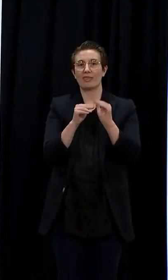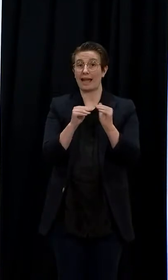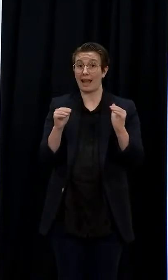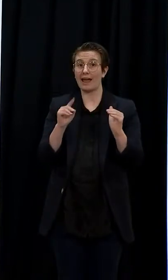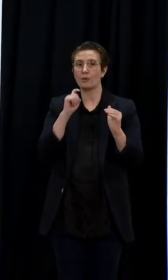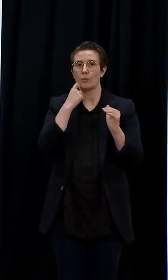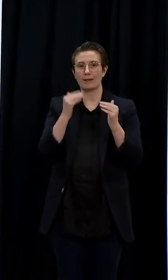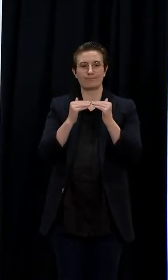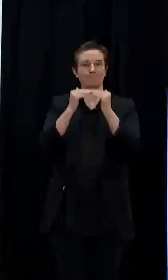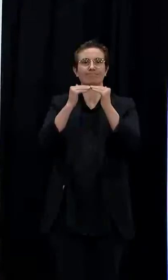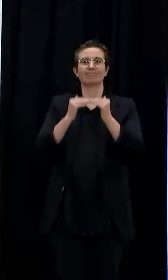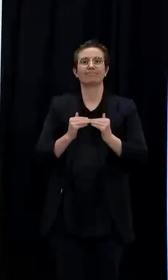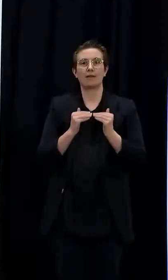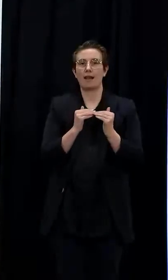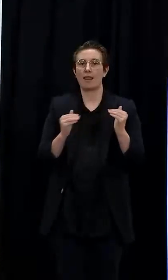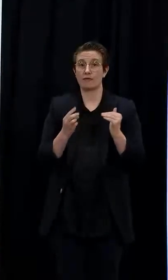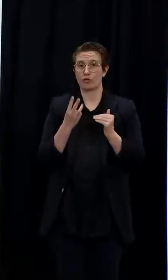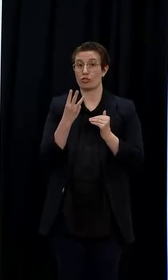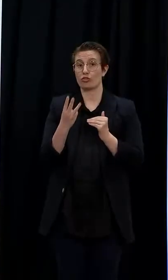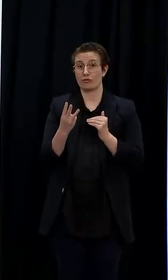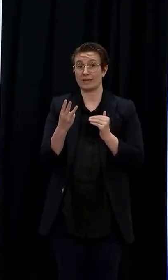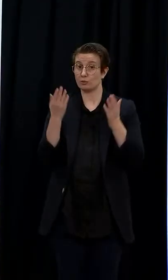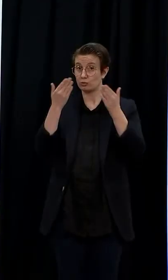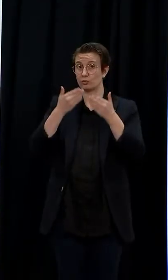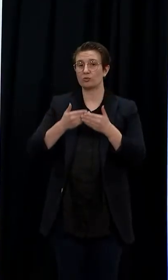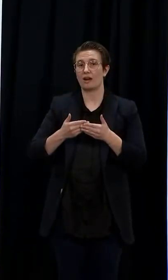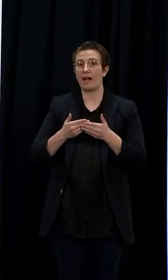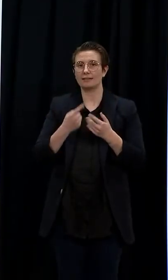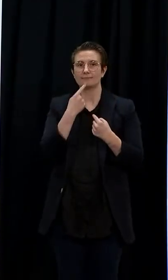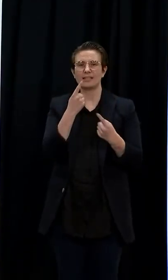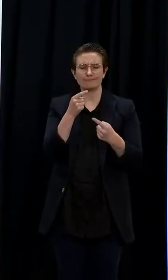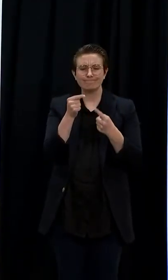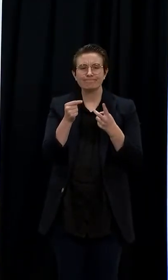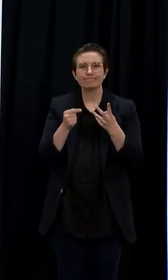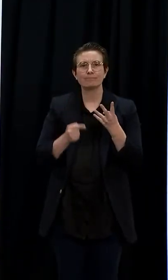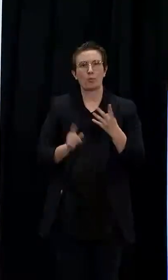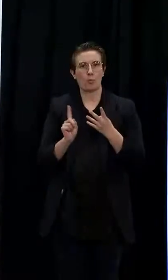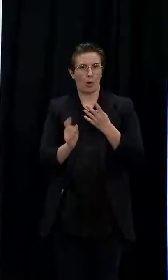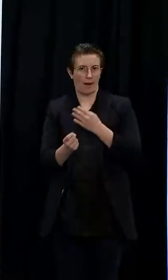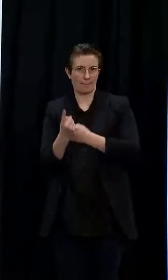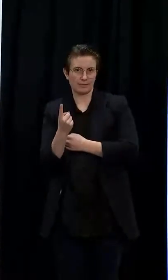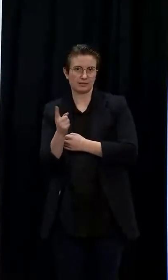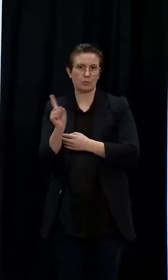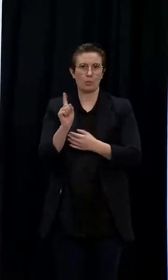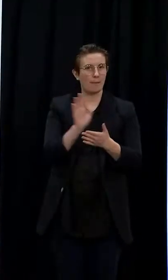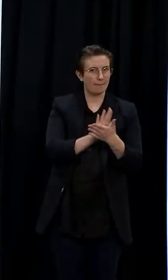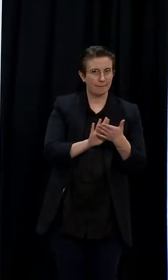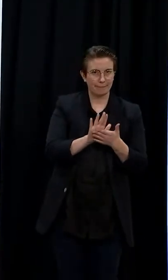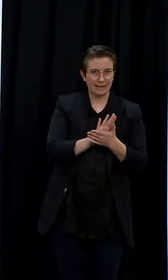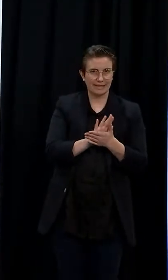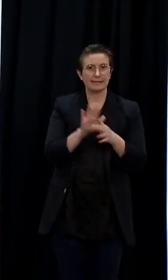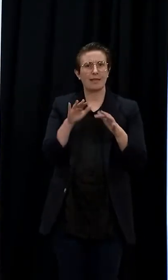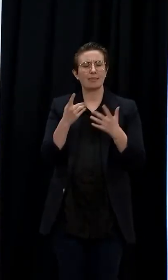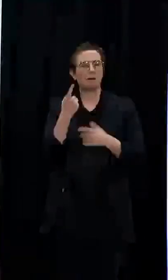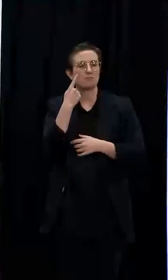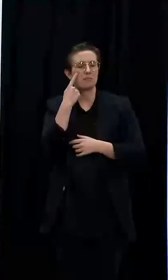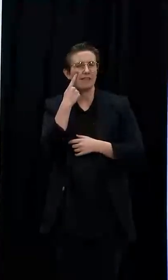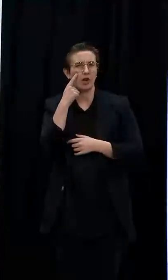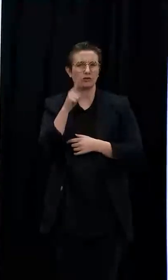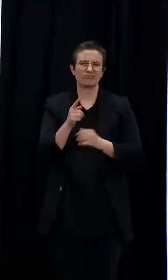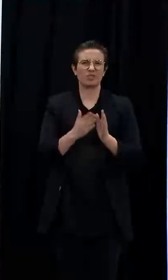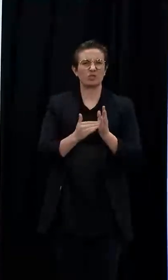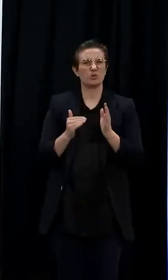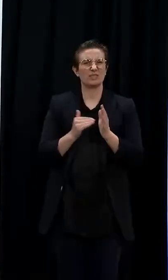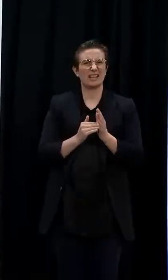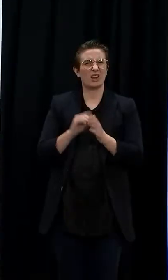3 tonight. Take a look at how that level is going across the rest of the country, south of Auckland. And Minister